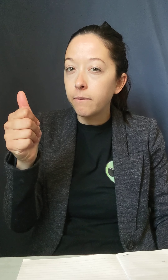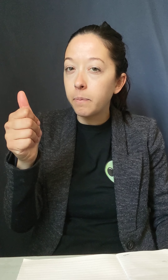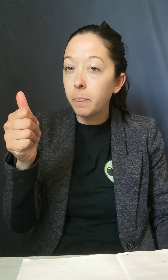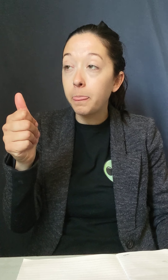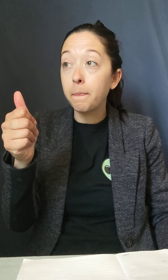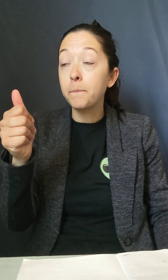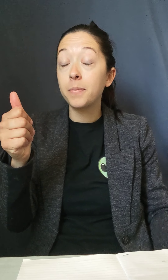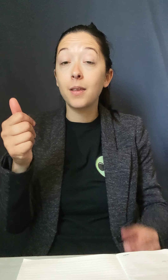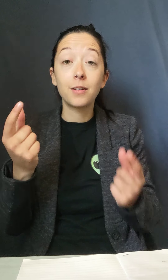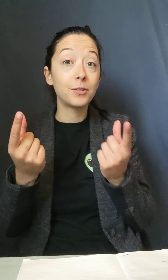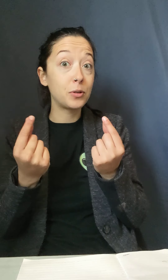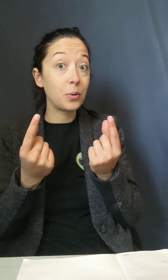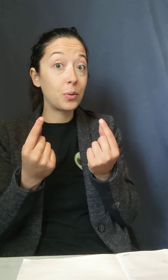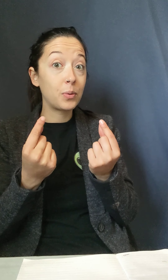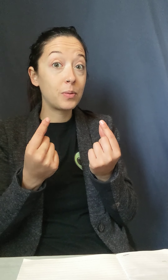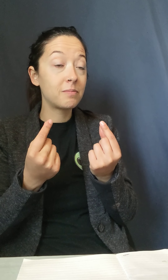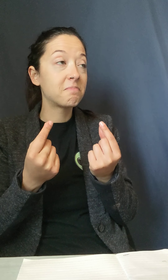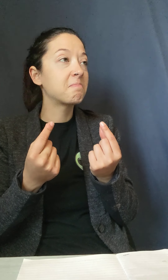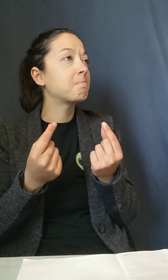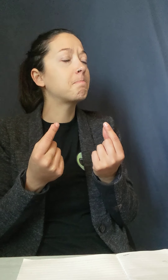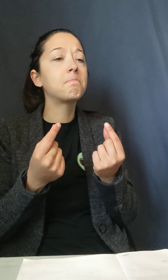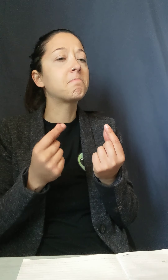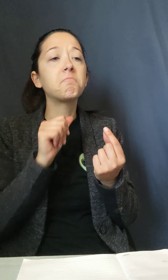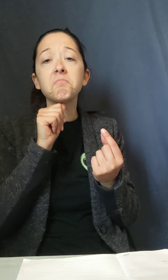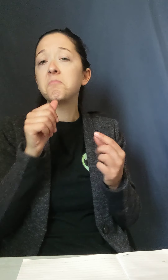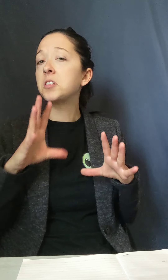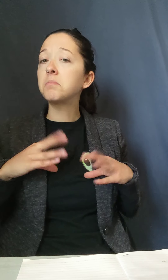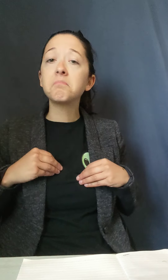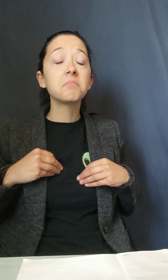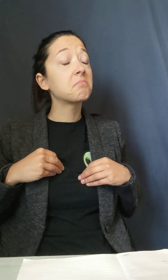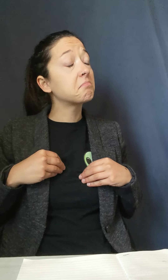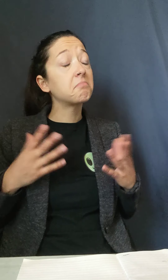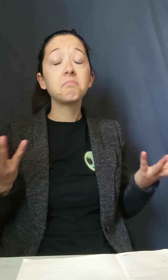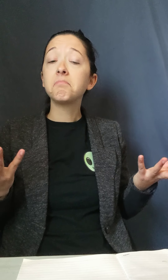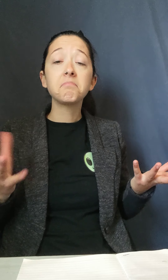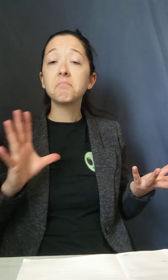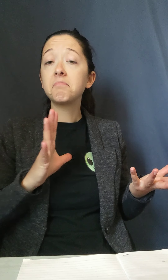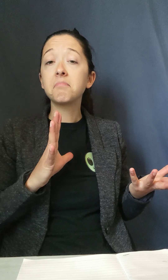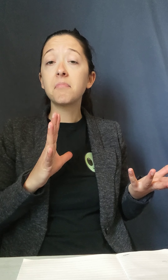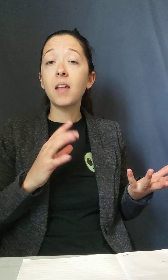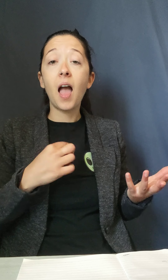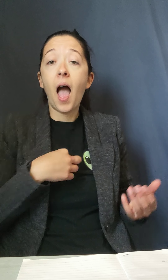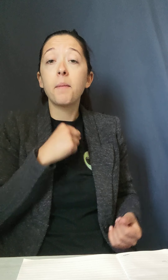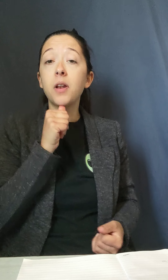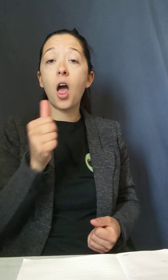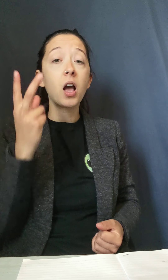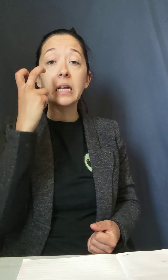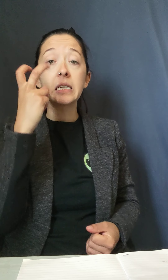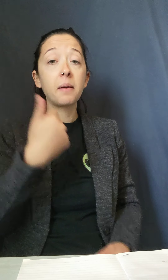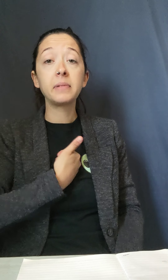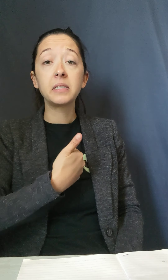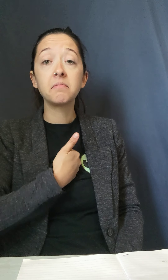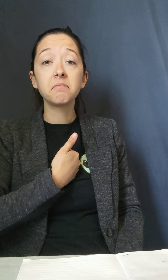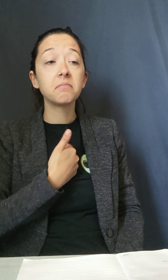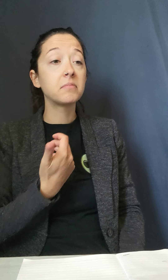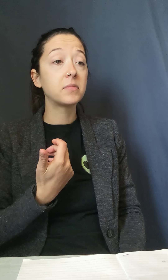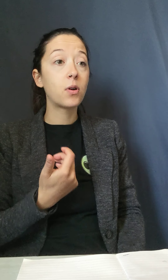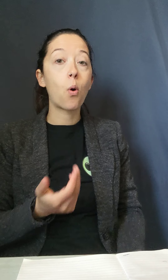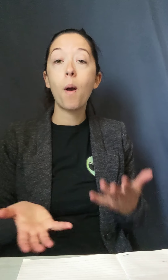And it's like the seed of doubt, right? And you're like, mm-hmm, yeah, I've thought about that, but not interested. Maybe it's a fear. Well, you know, you should be really,